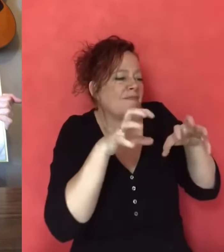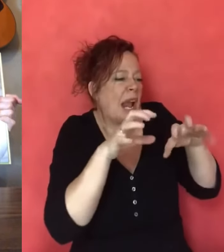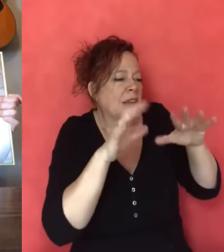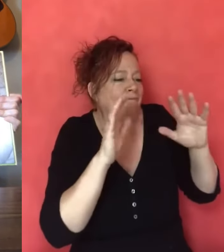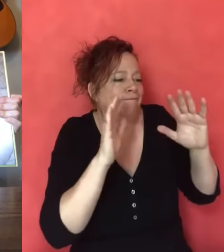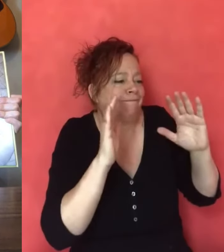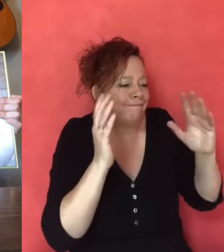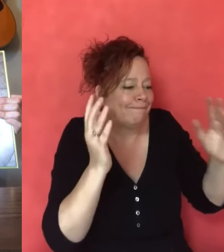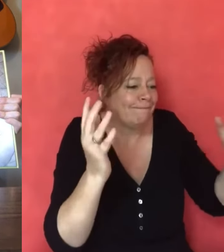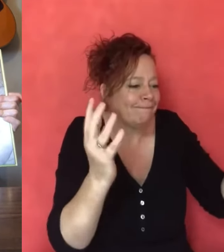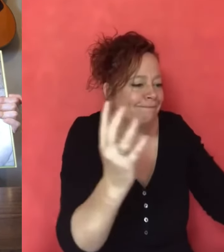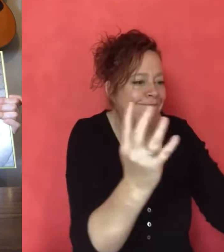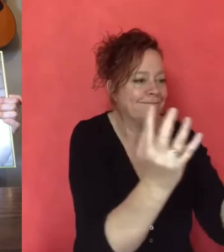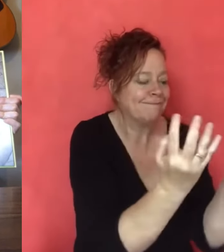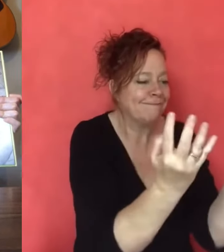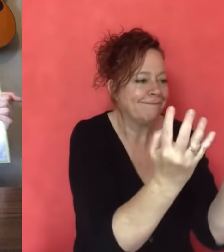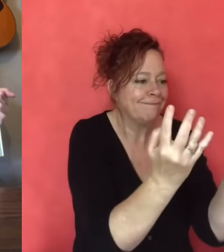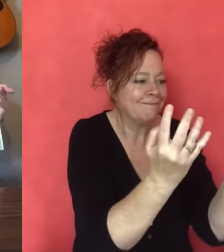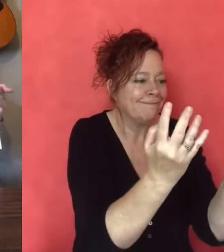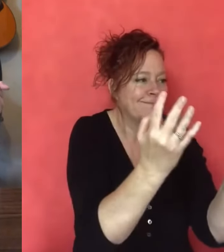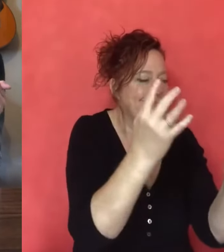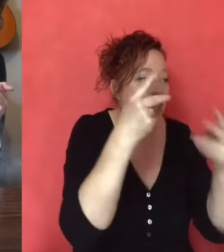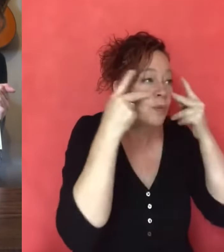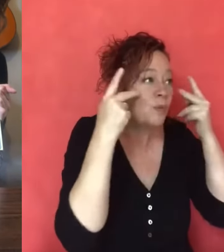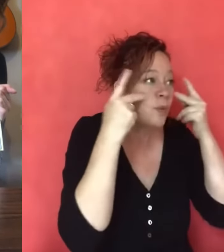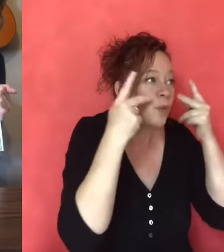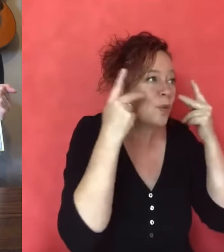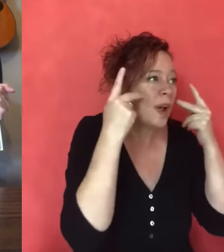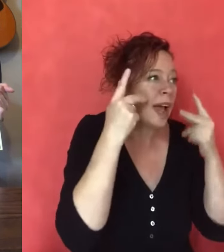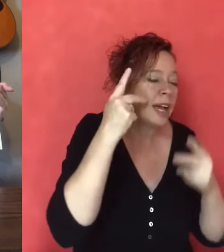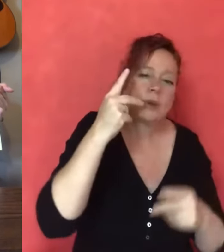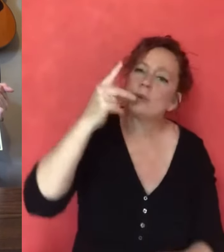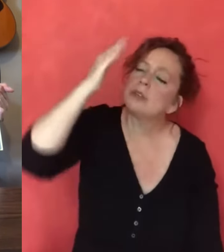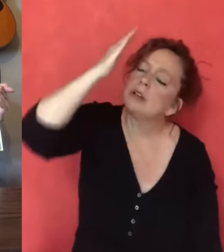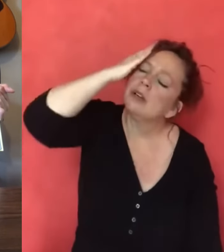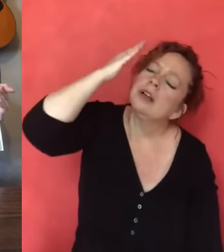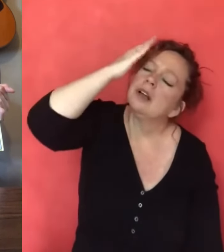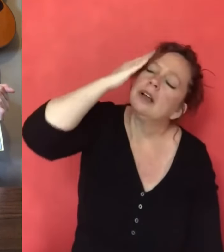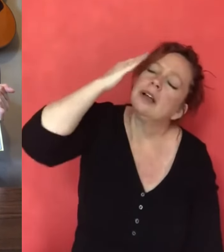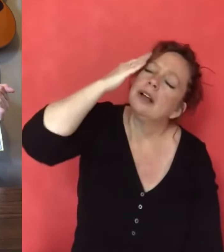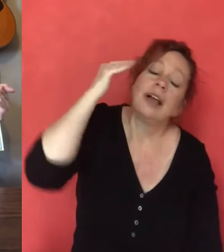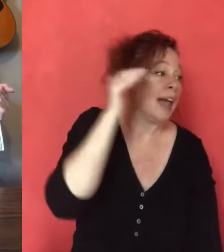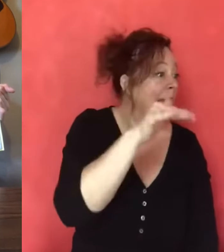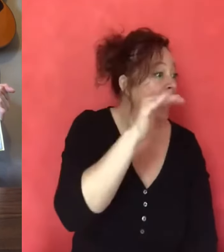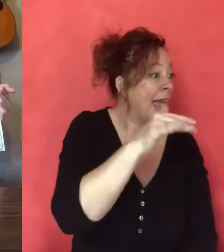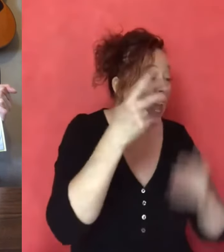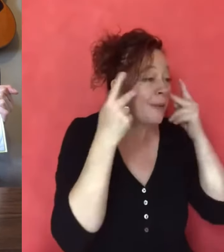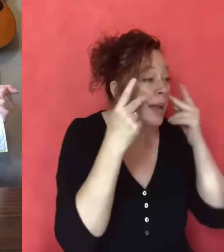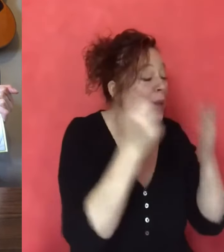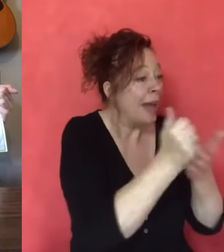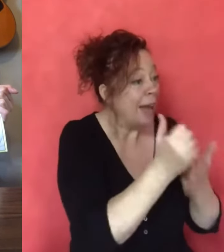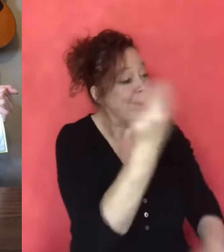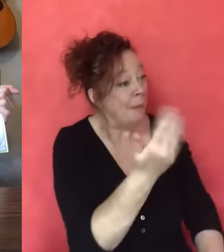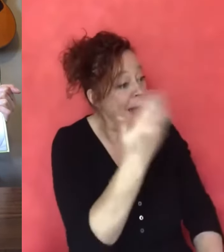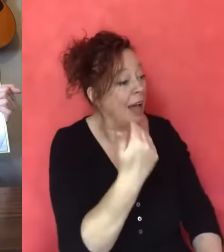They gather round the rumply bed. Then Pat Raccoon's still dozy